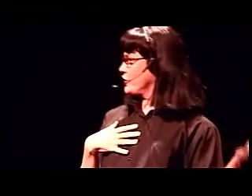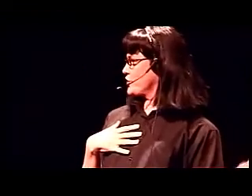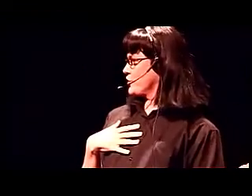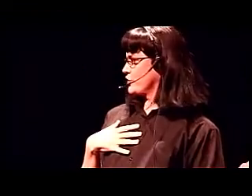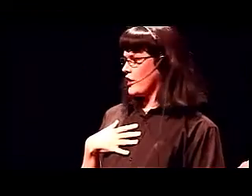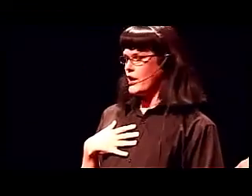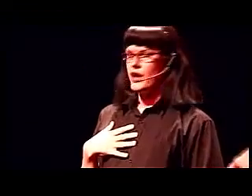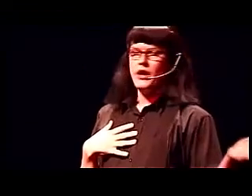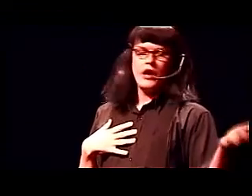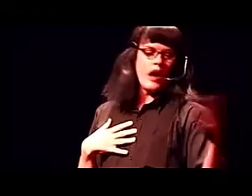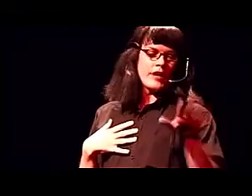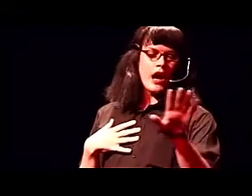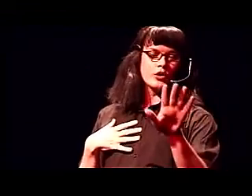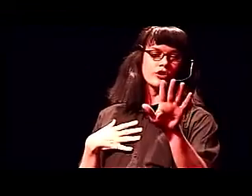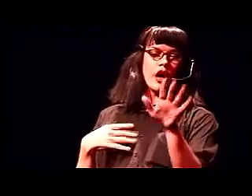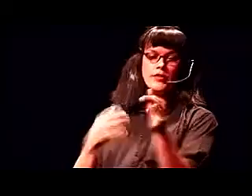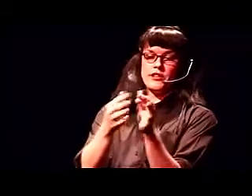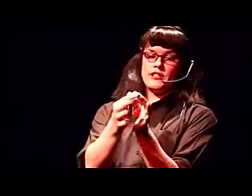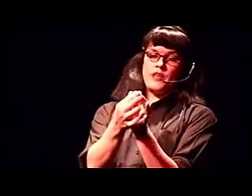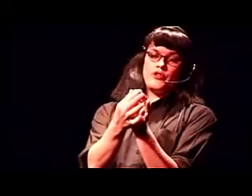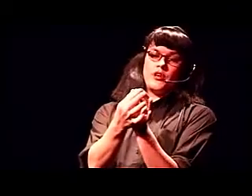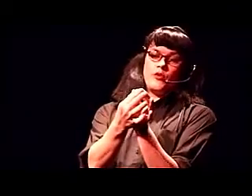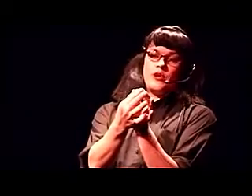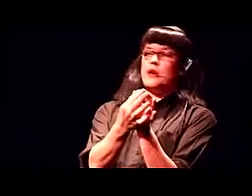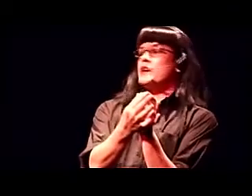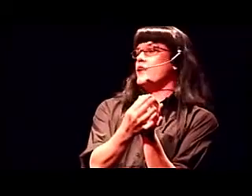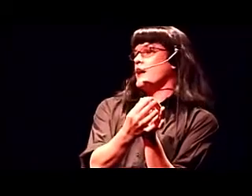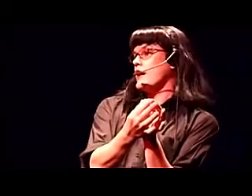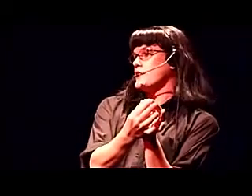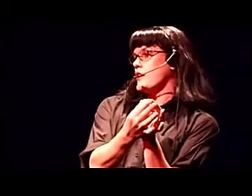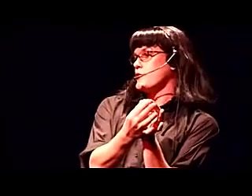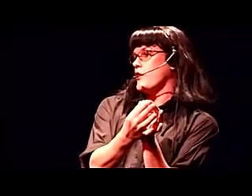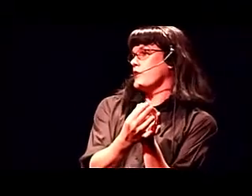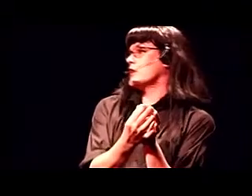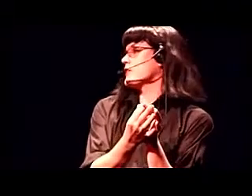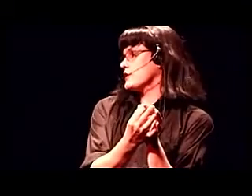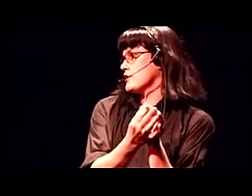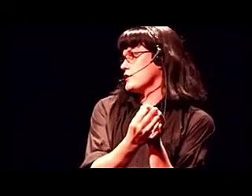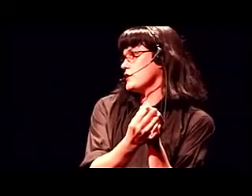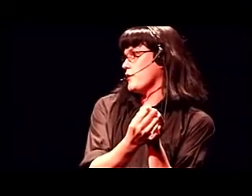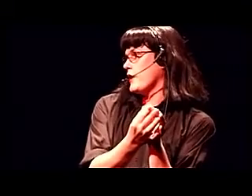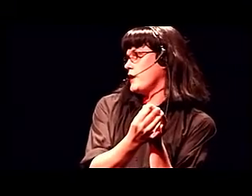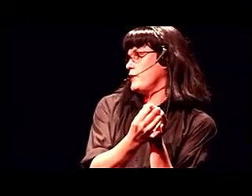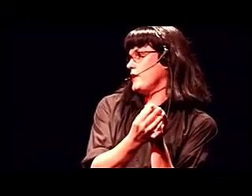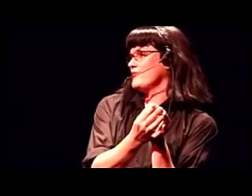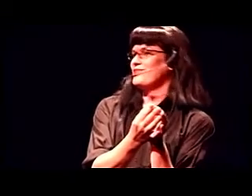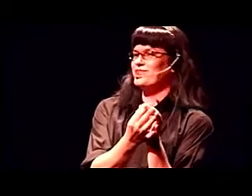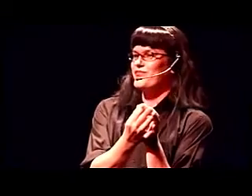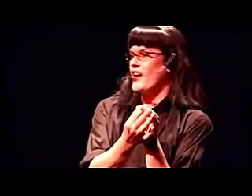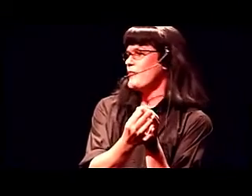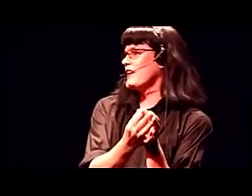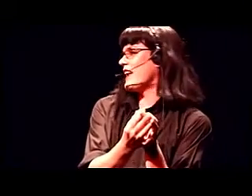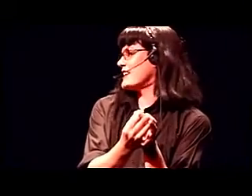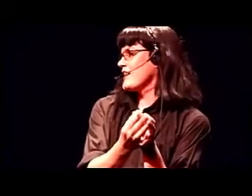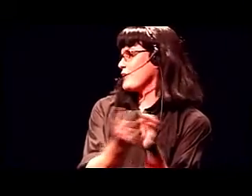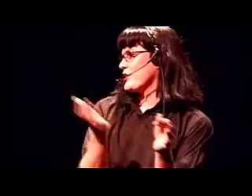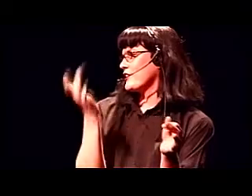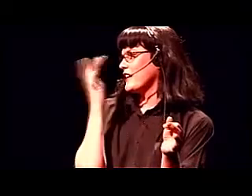What can you do? I mean, I wouldn't go in with the deception anymore, and he was having a hard time trying to think of excuses for where he'd been. I mean, late-night pottery